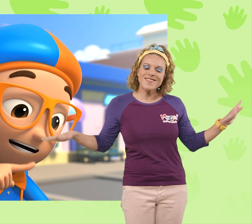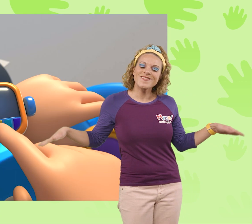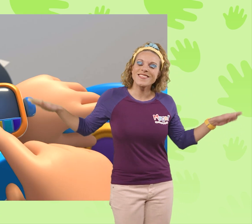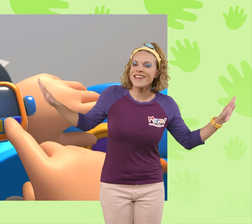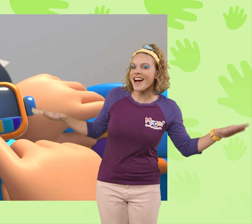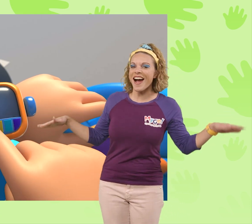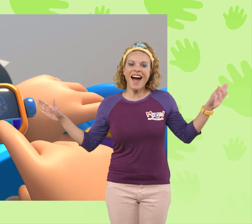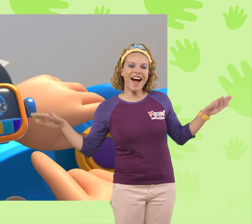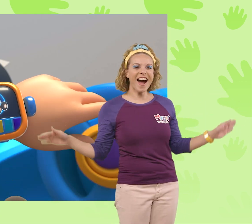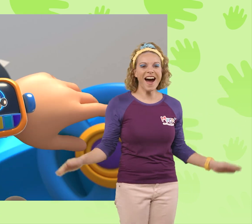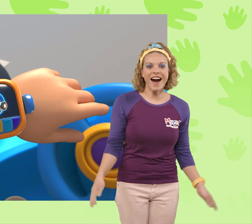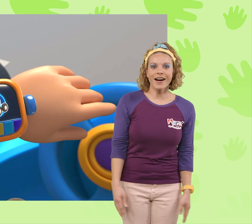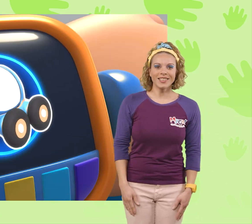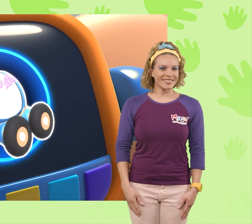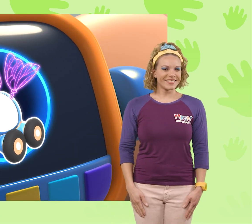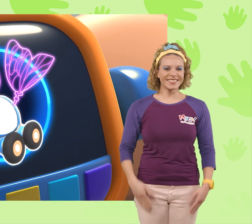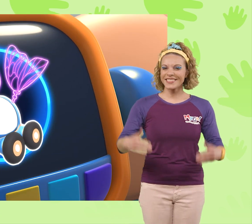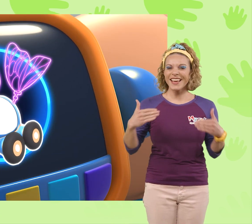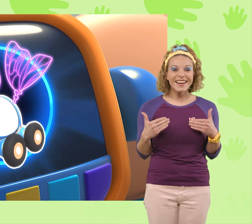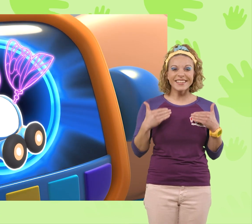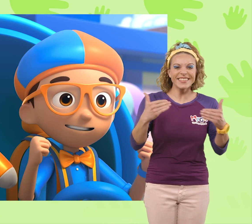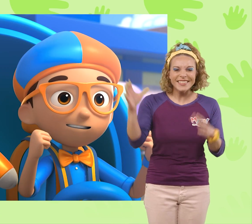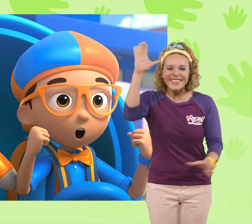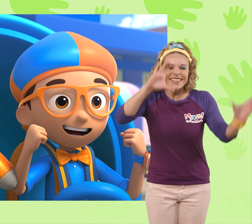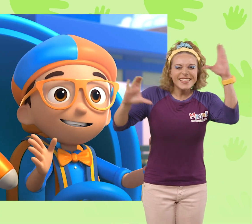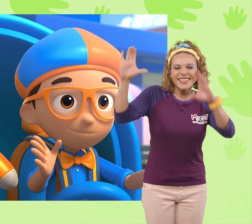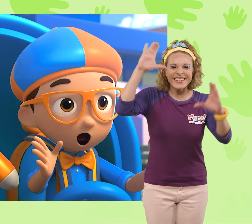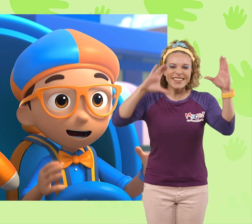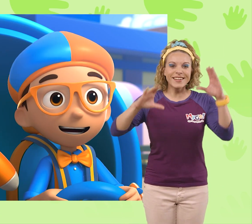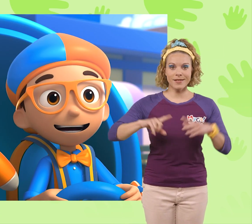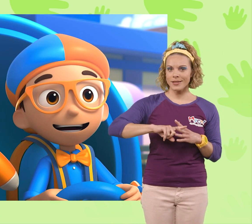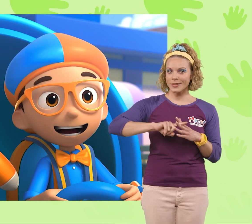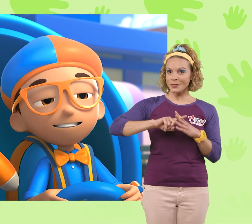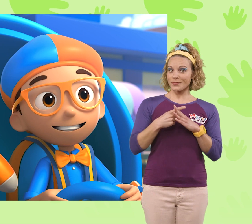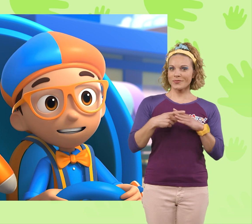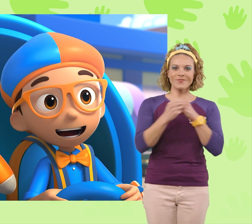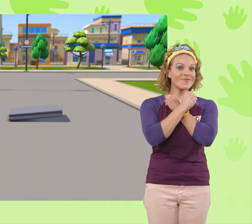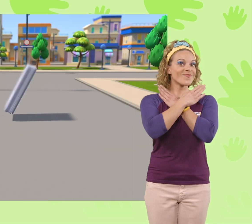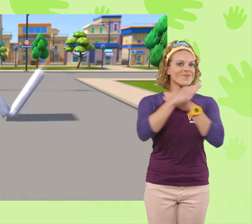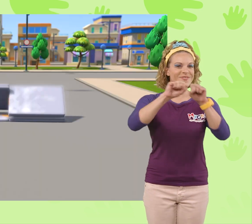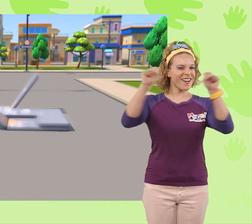wings! Wings confirmed! Let's go explore! Activate Blippi Station!